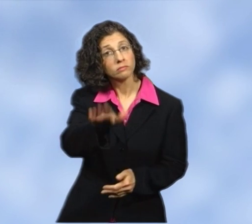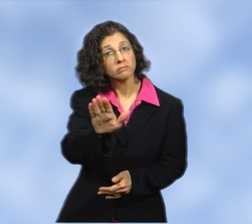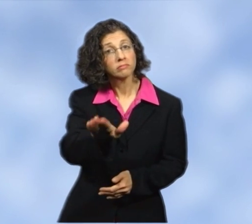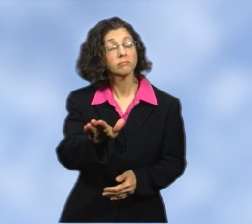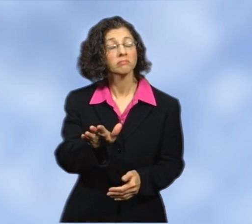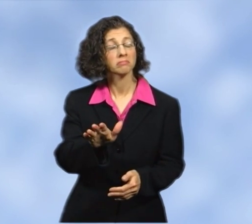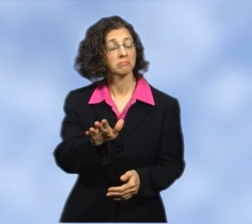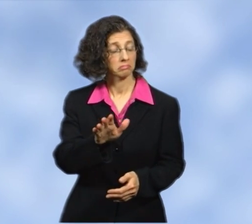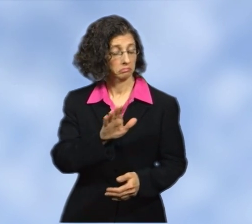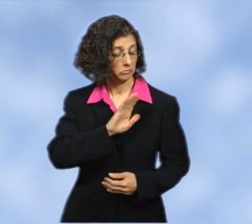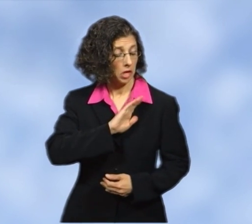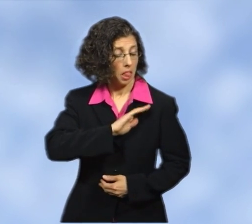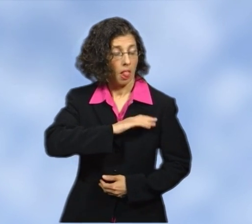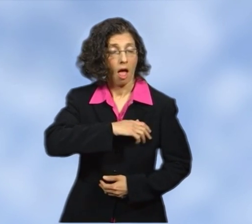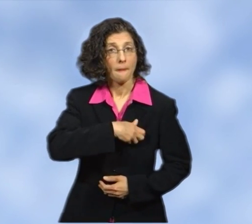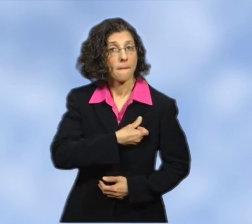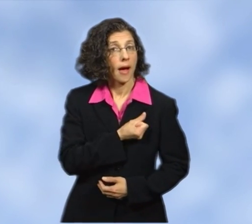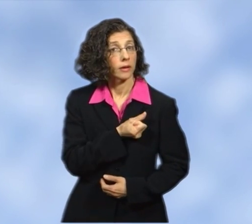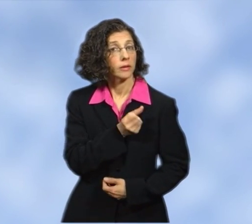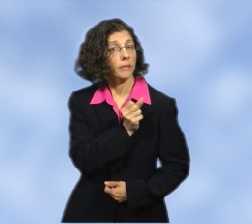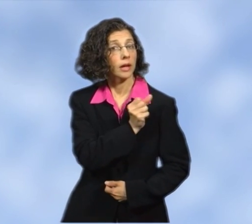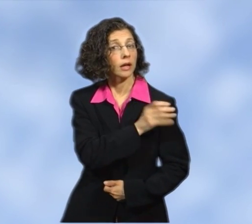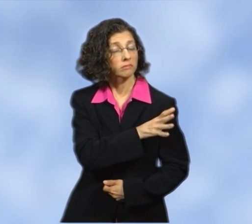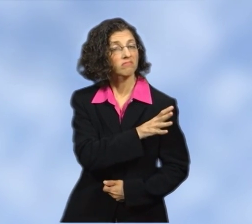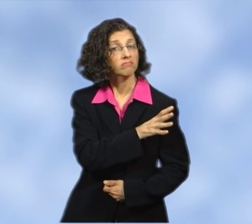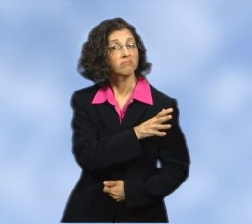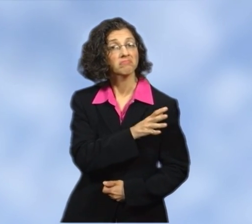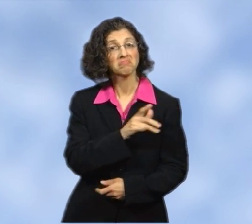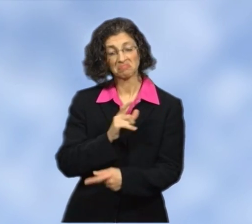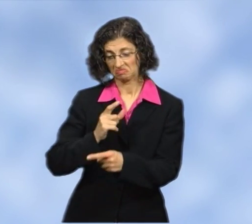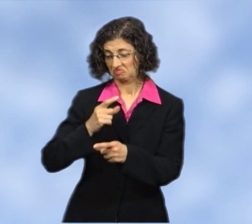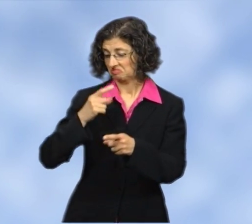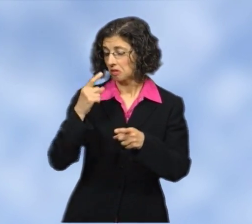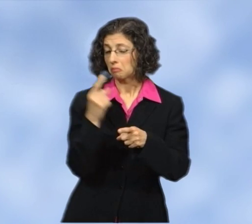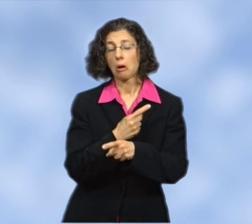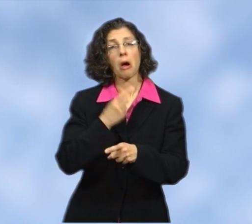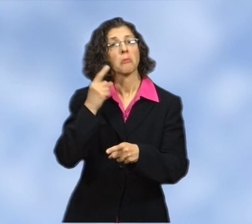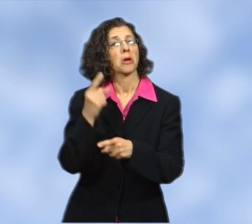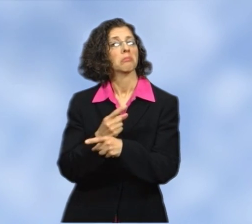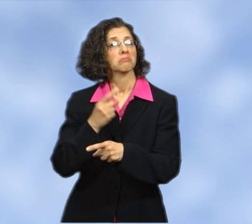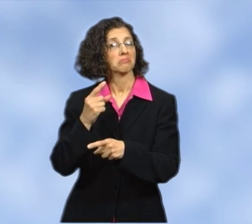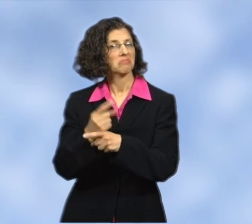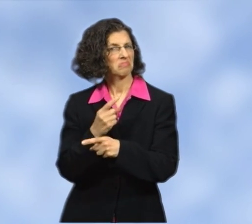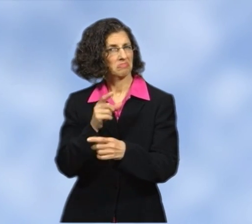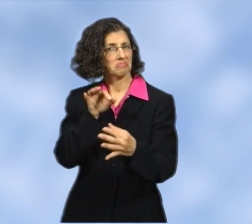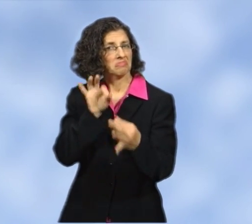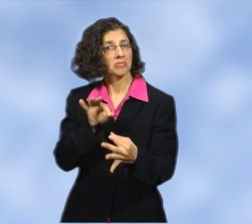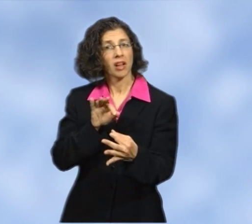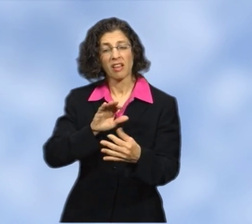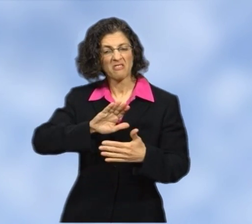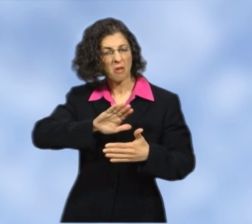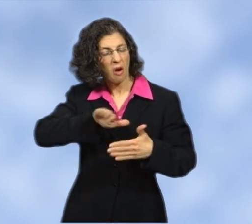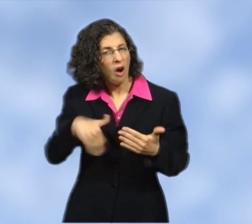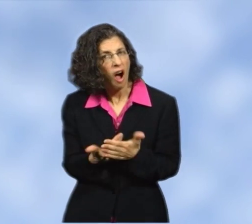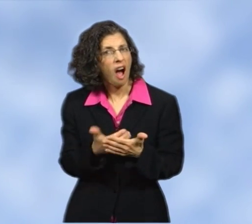A lumpectomy may not be appropriate for all breast cancers.